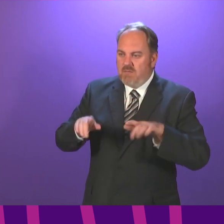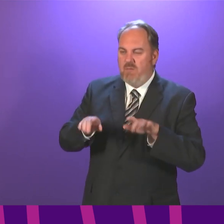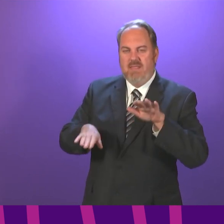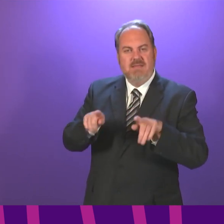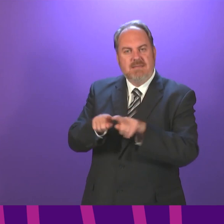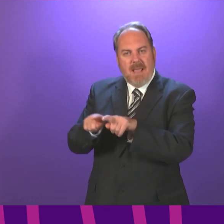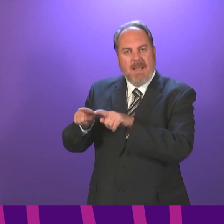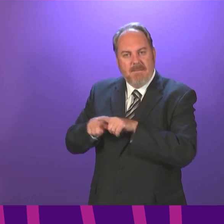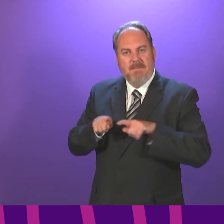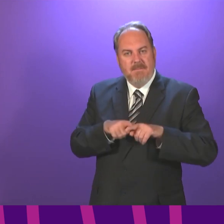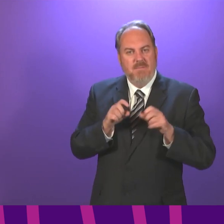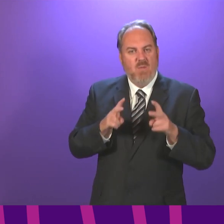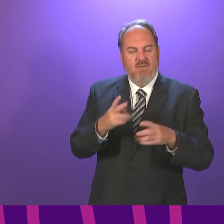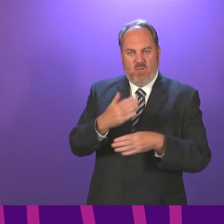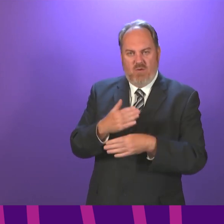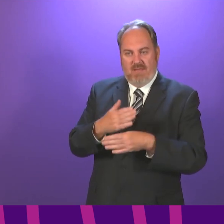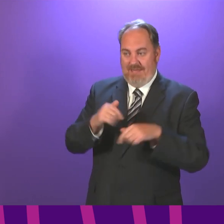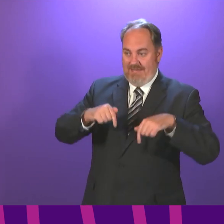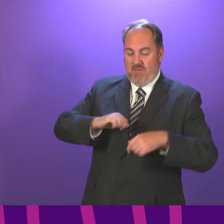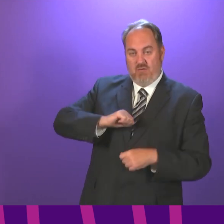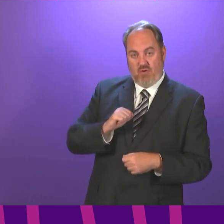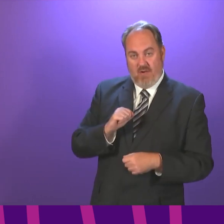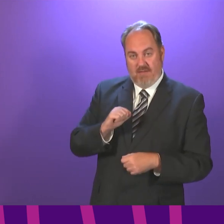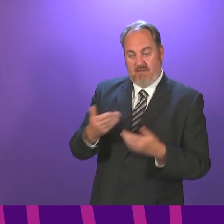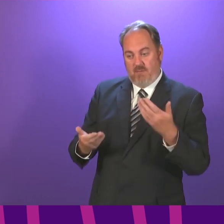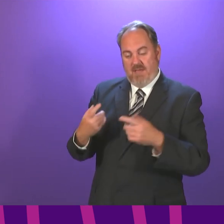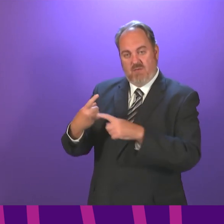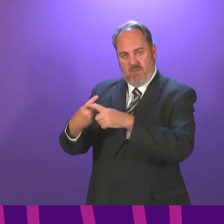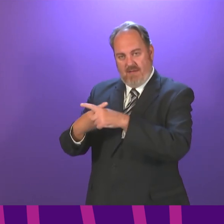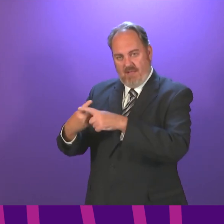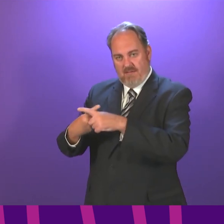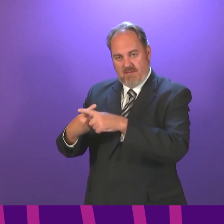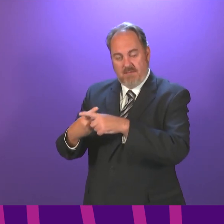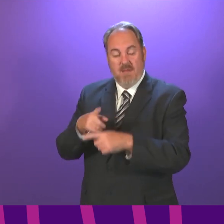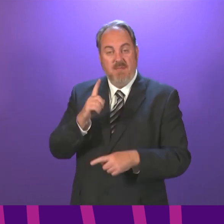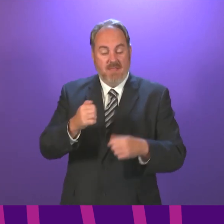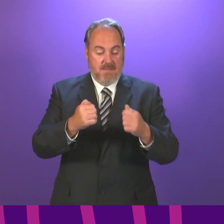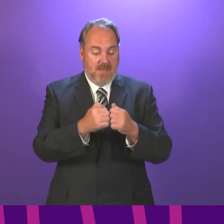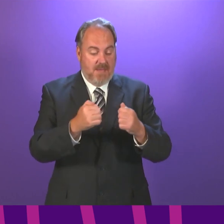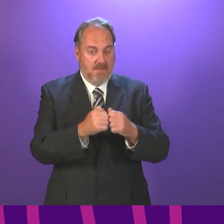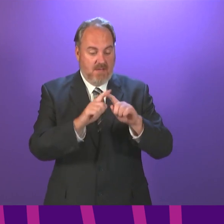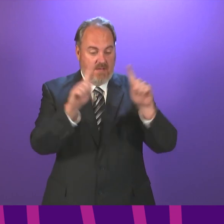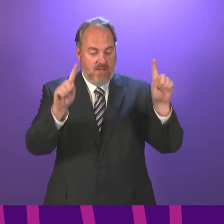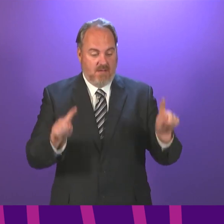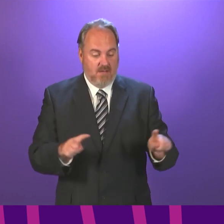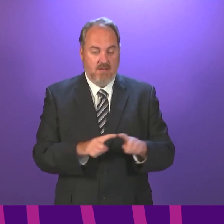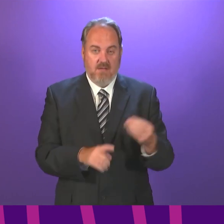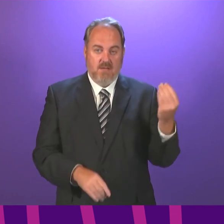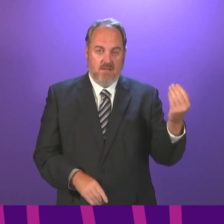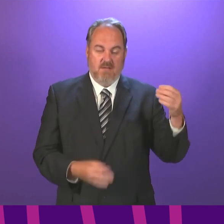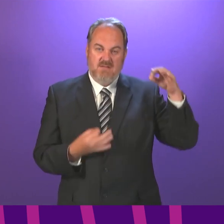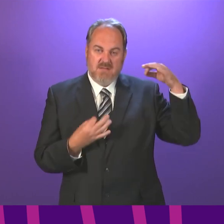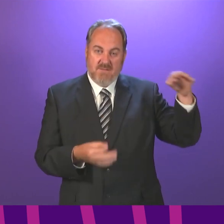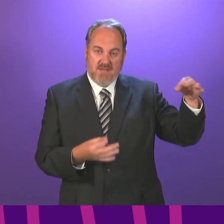using here in Scotland. In terms of the points about the paper-based system right now for vaccine